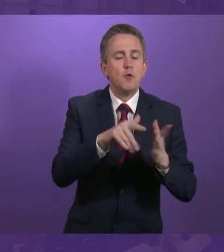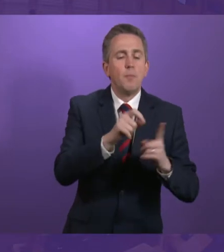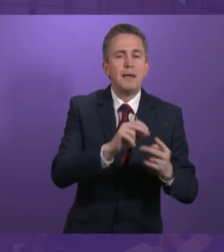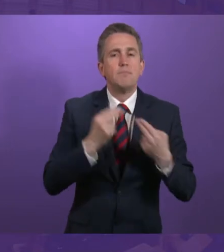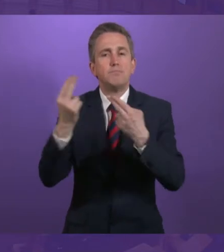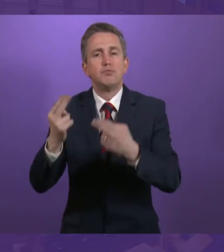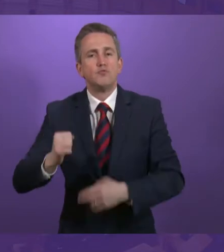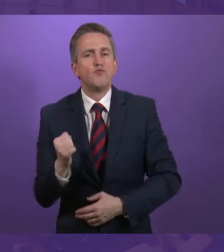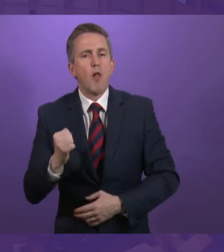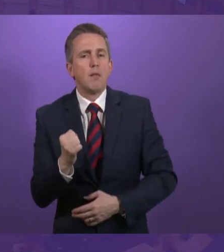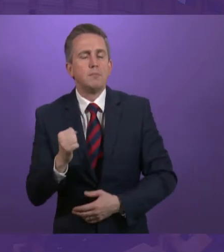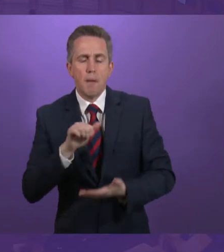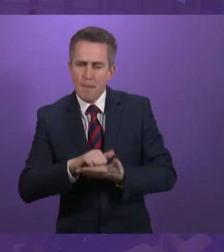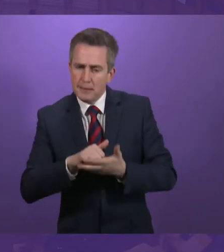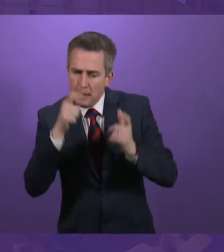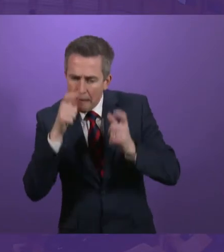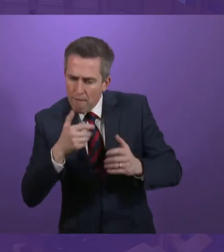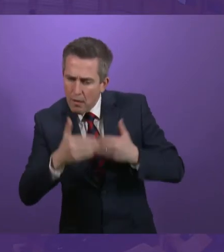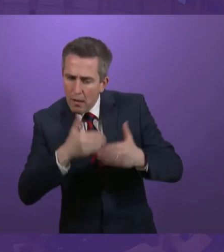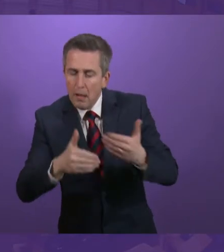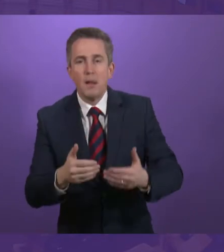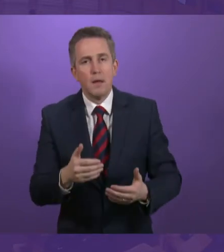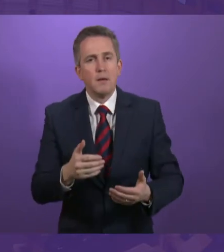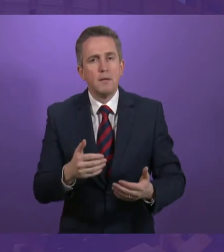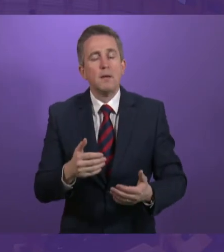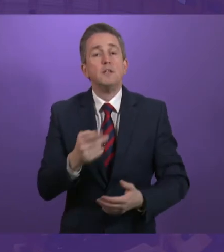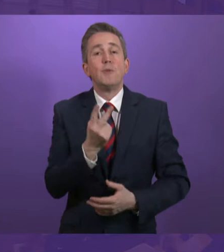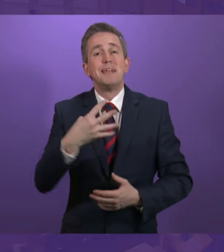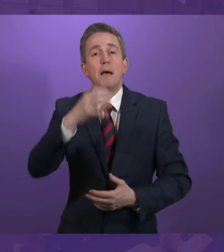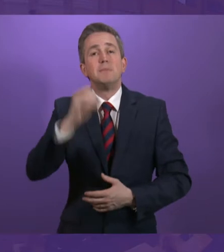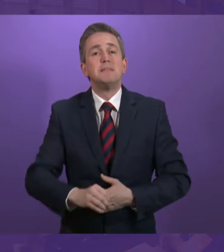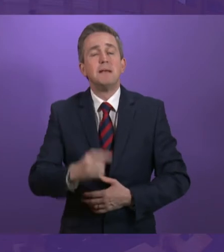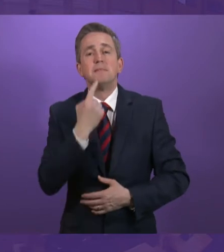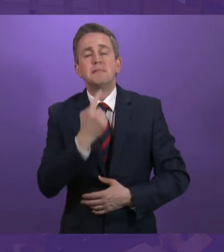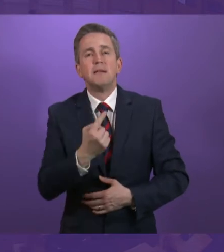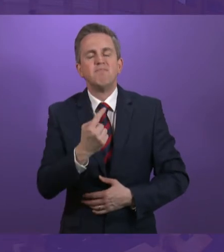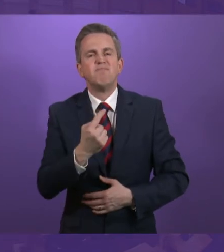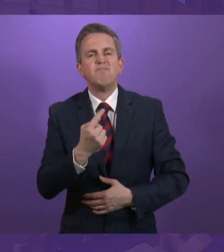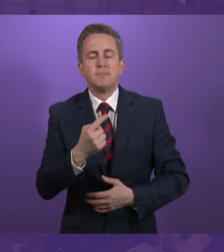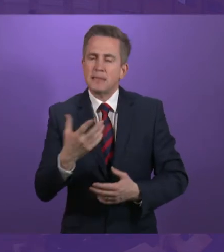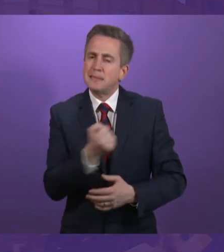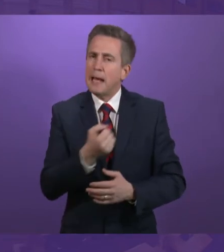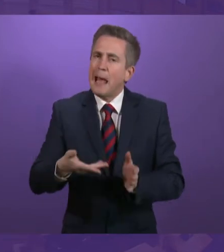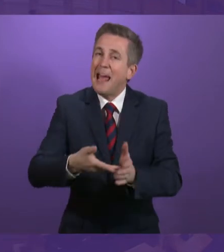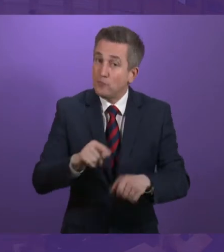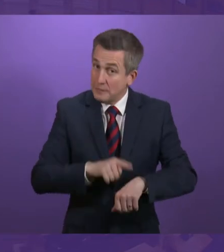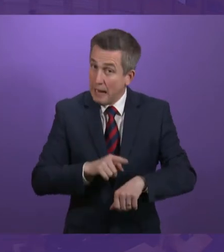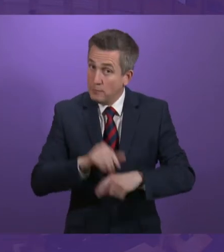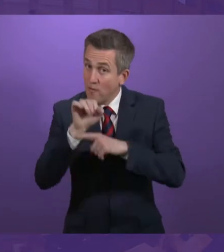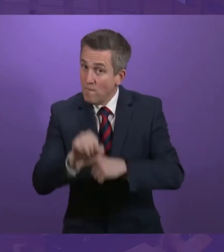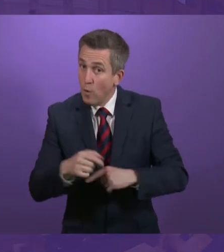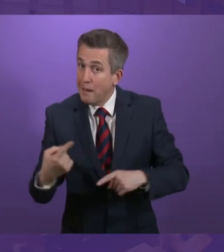and making sure there are no mistakes. A further 29% would rather we still we took still more time to avoid errors.